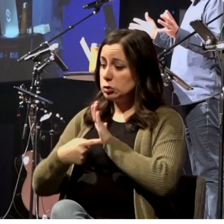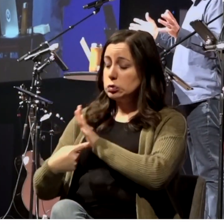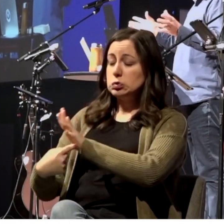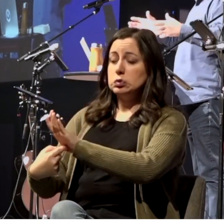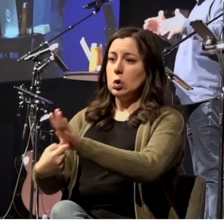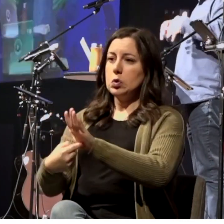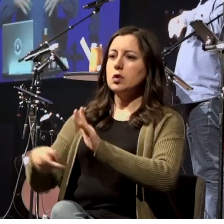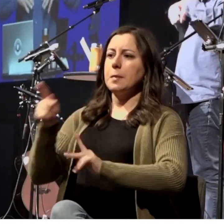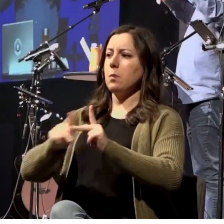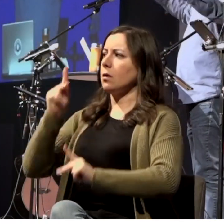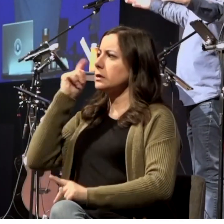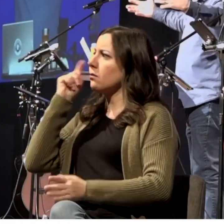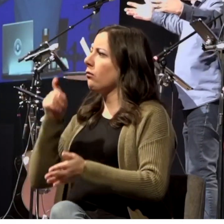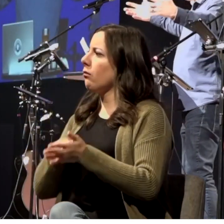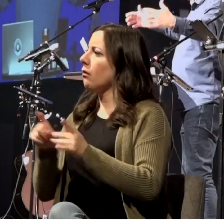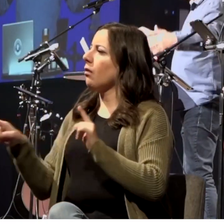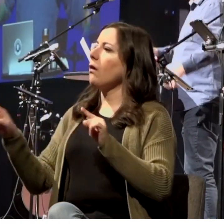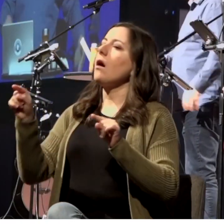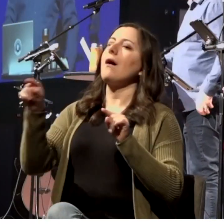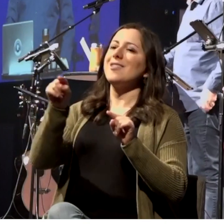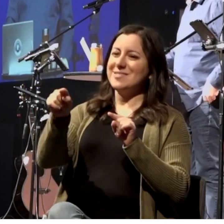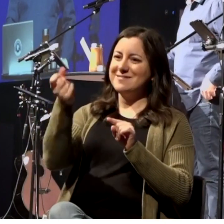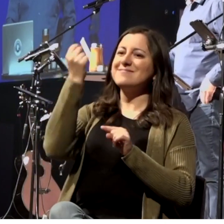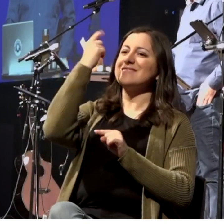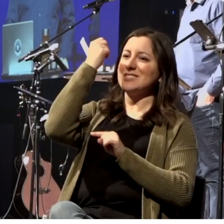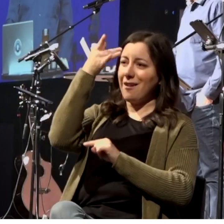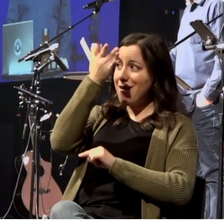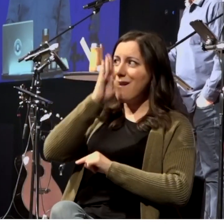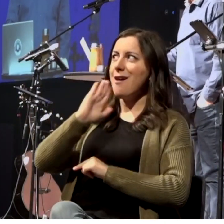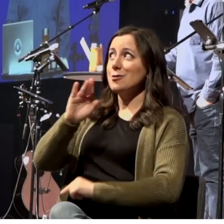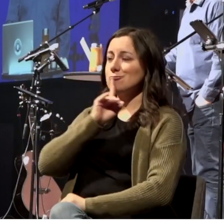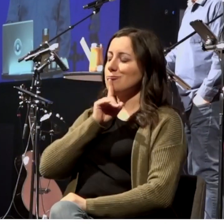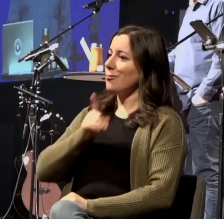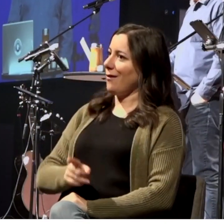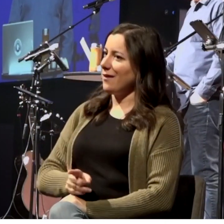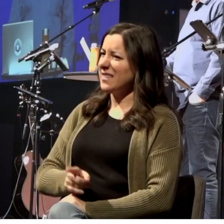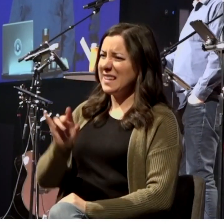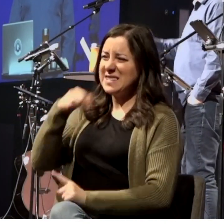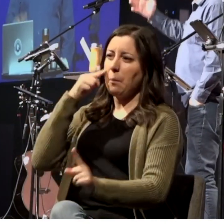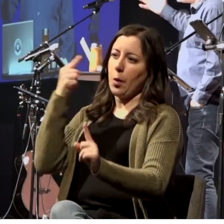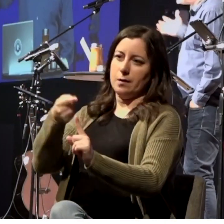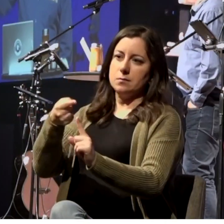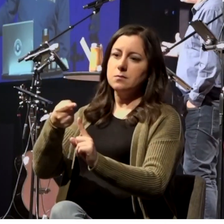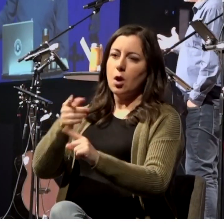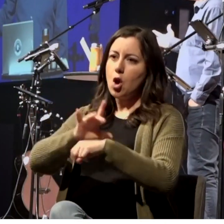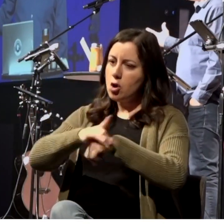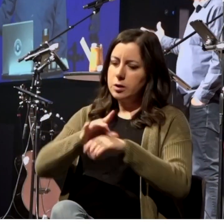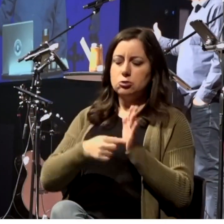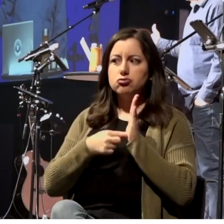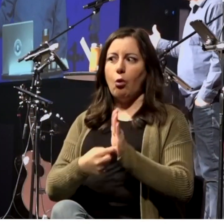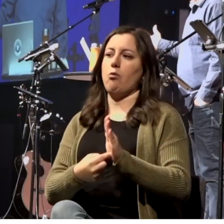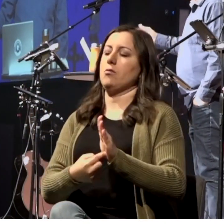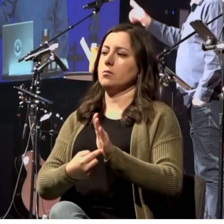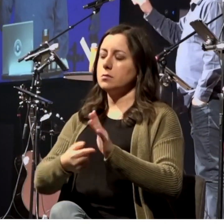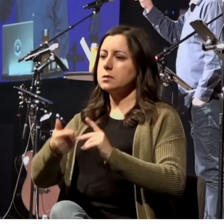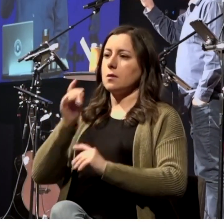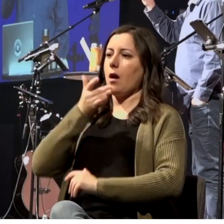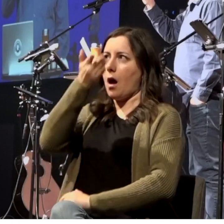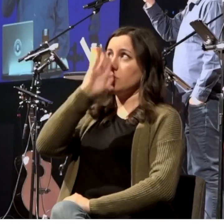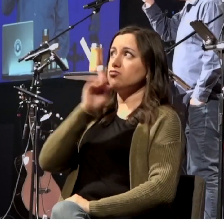In other words, God reveals himself in his creation. This is the idea, right? And this is an example of that. Listen, here it is.